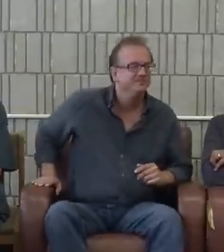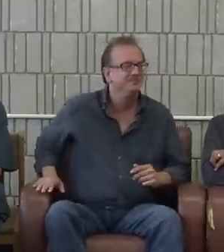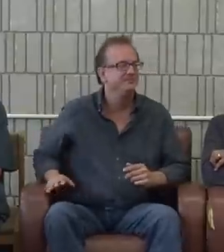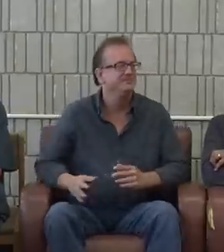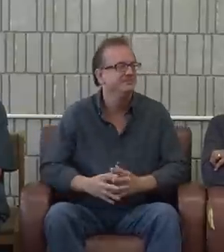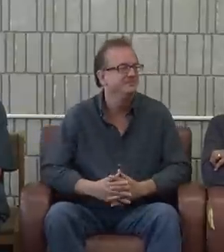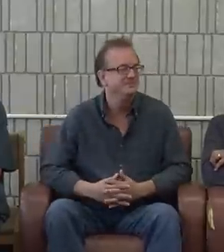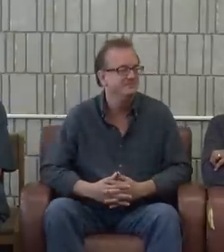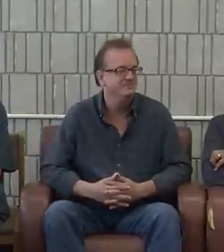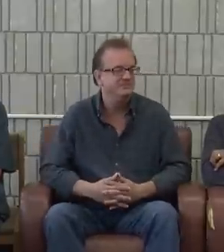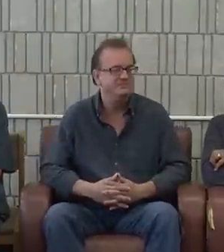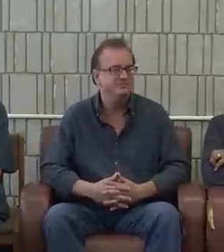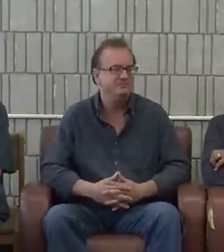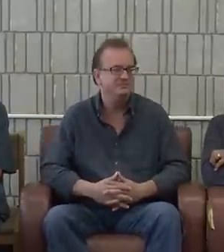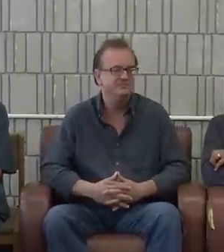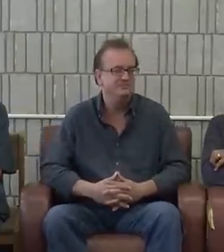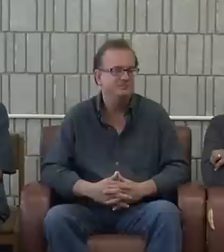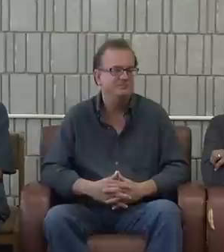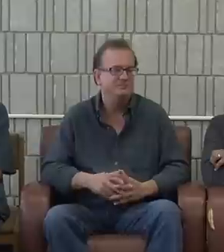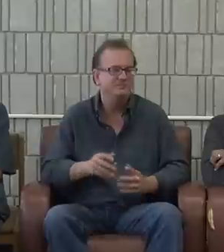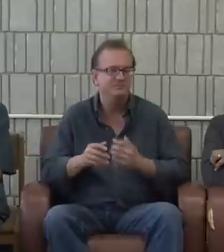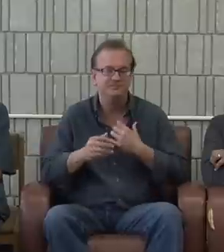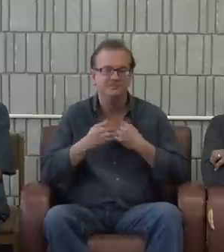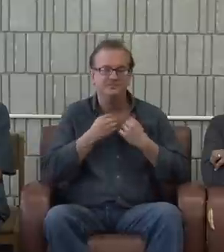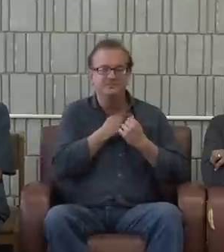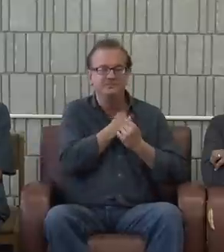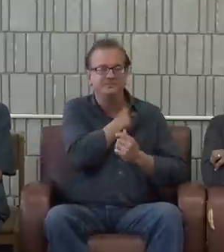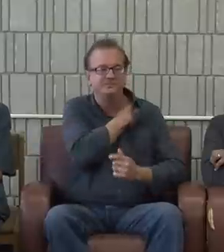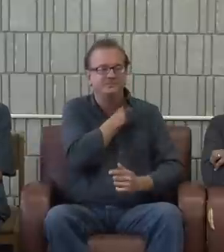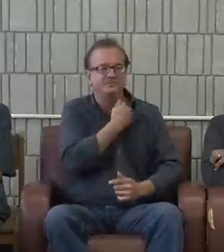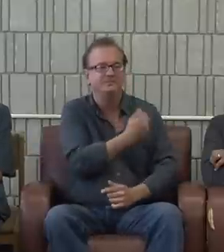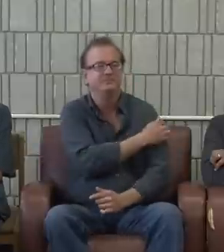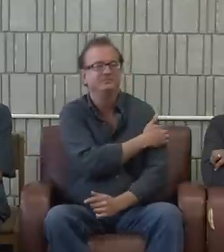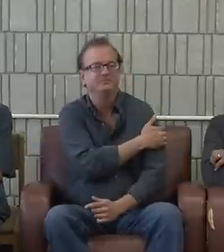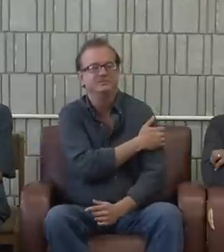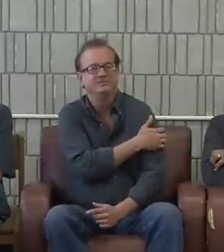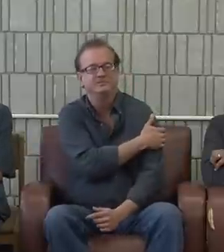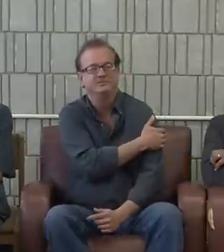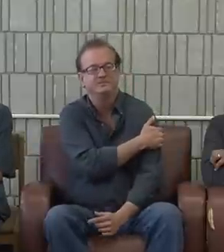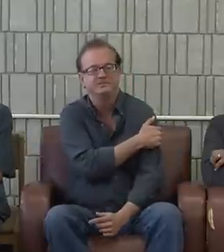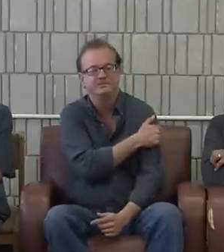Holly, any hobbies, interests, favorite movie?